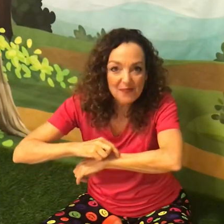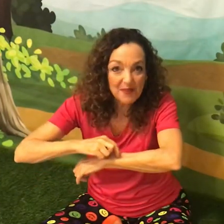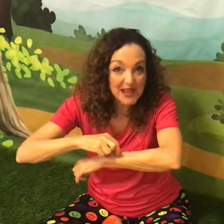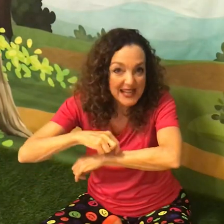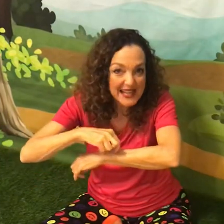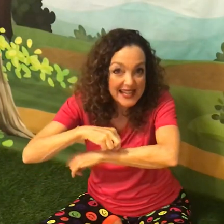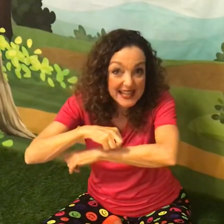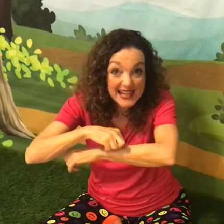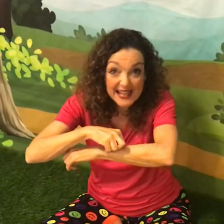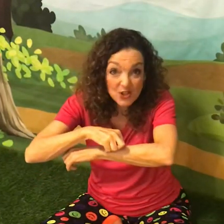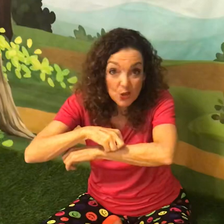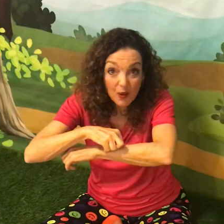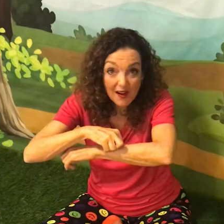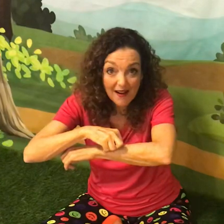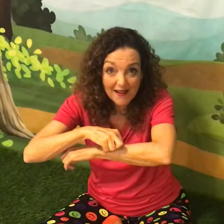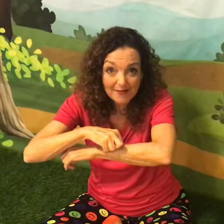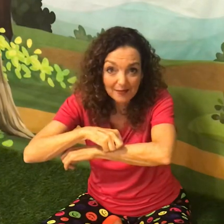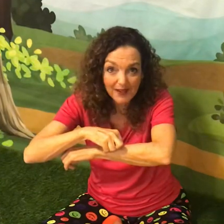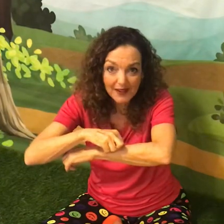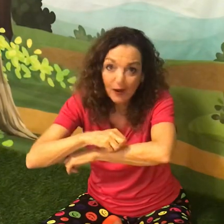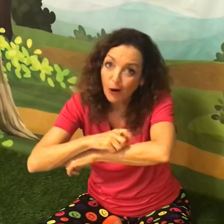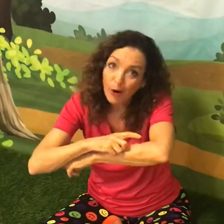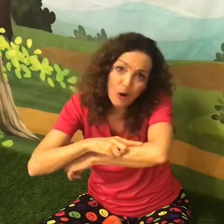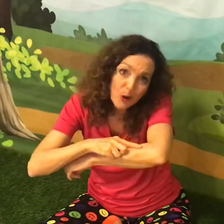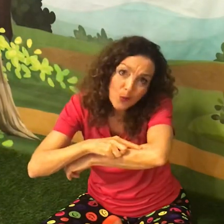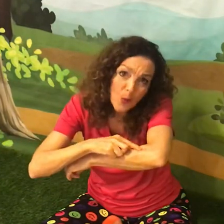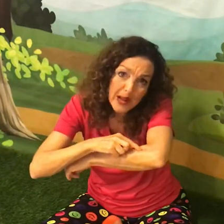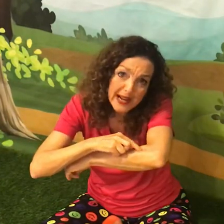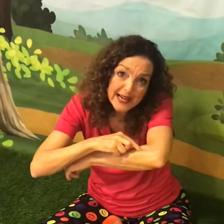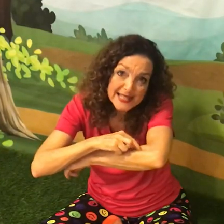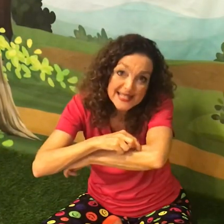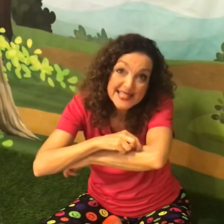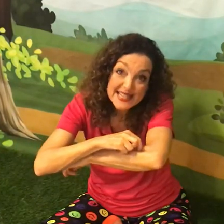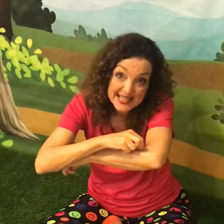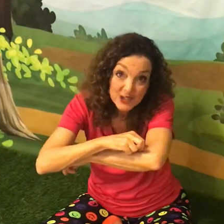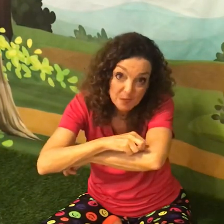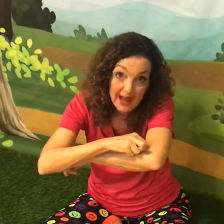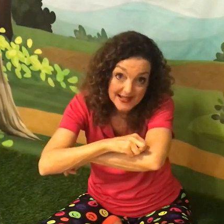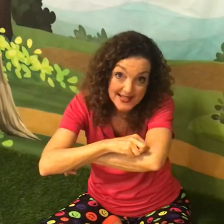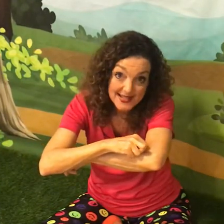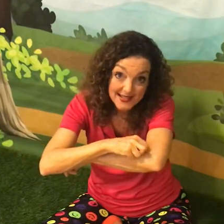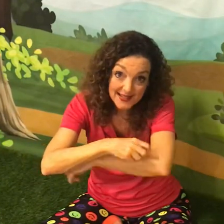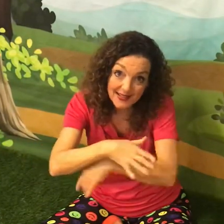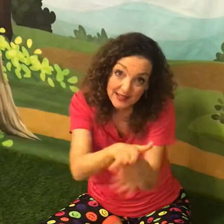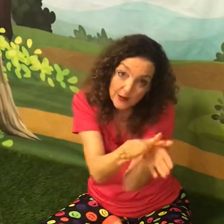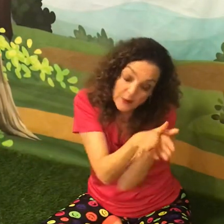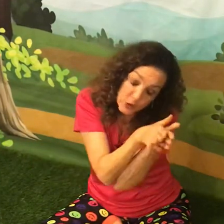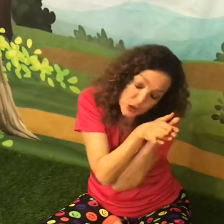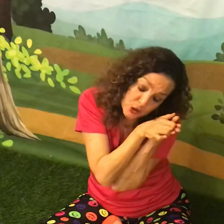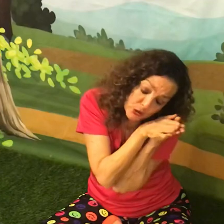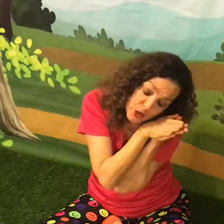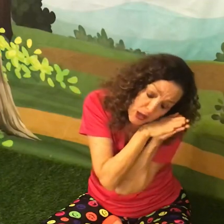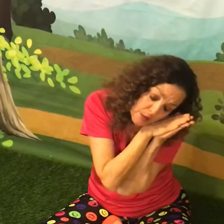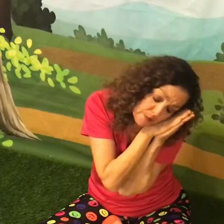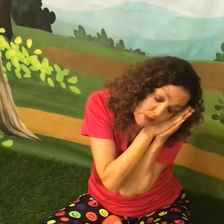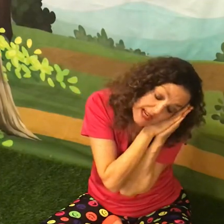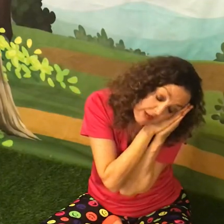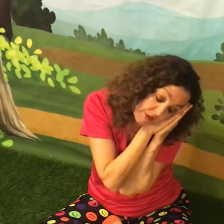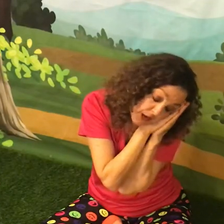-bitty inchworm, always did his best. Took a break from